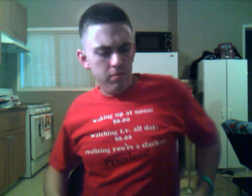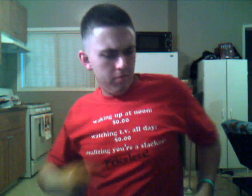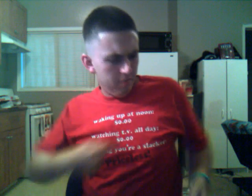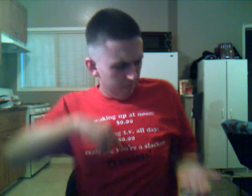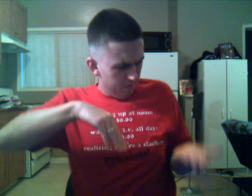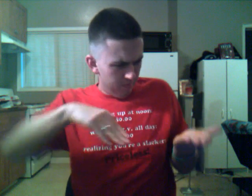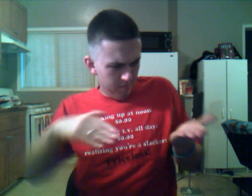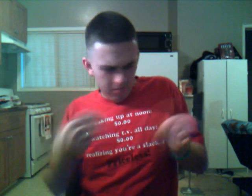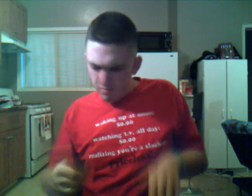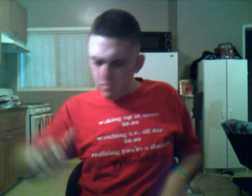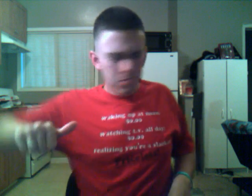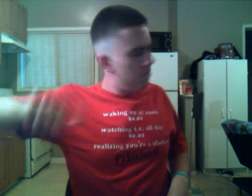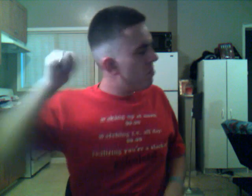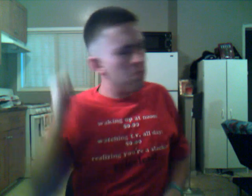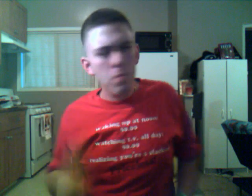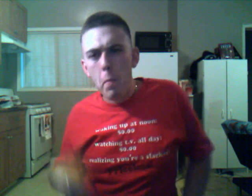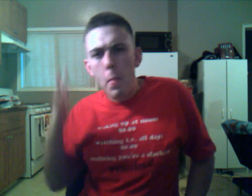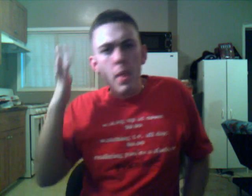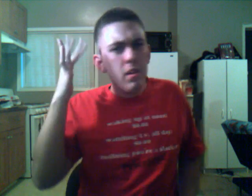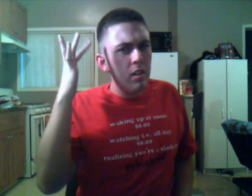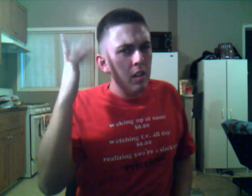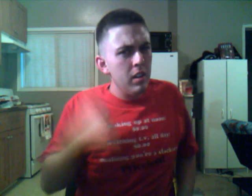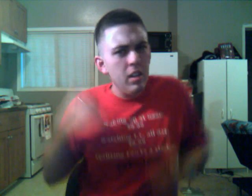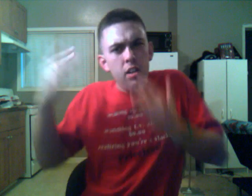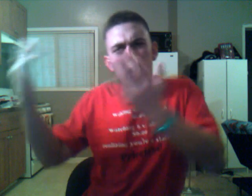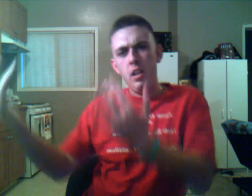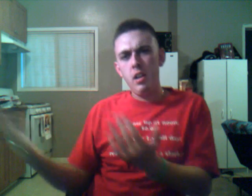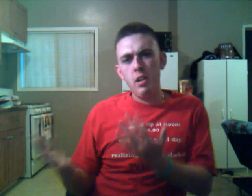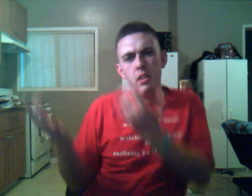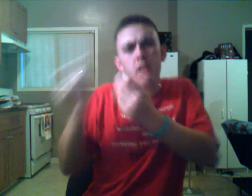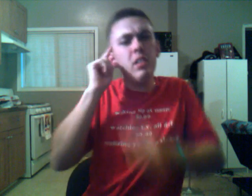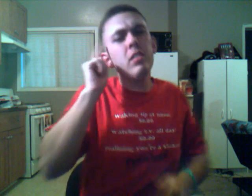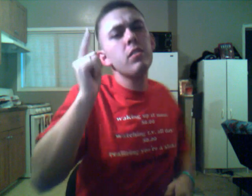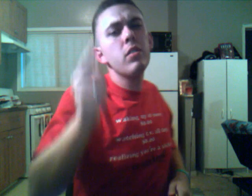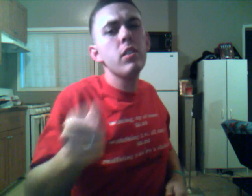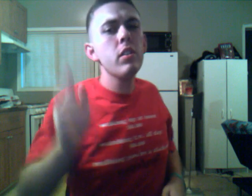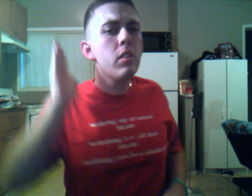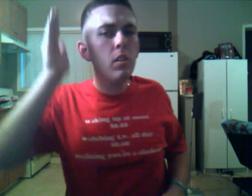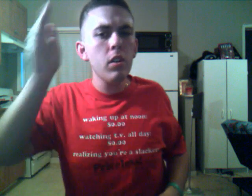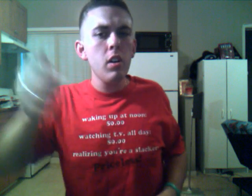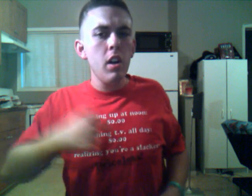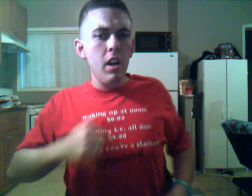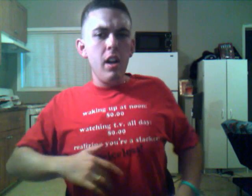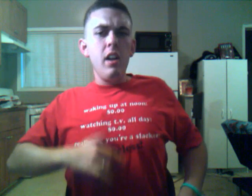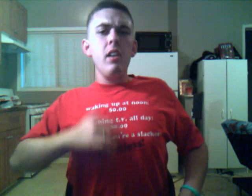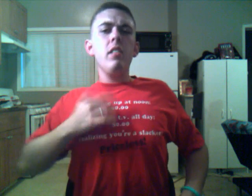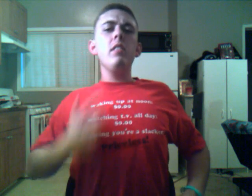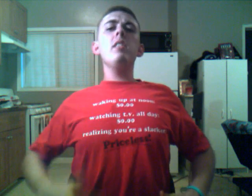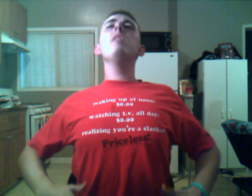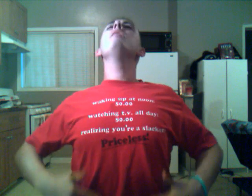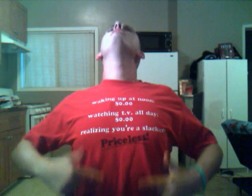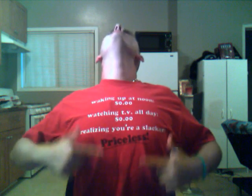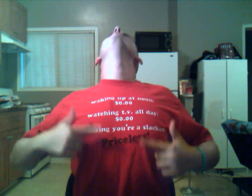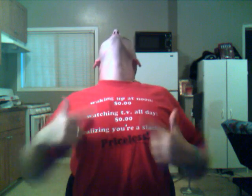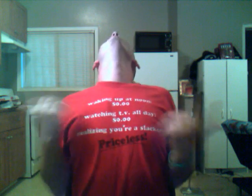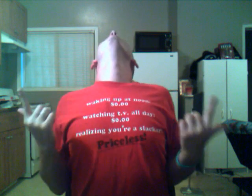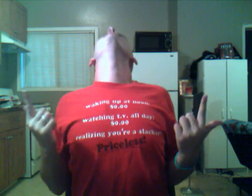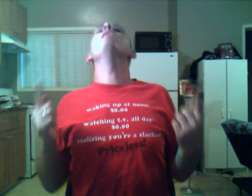I will not die, I'll wait here for you I feel alive